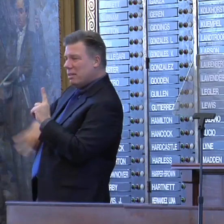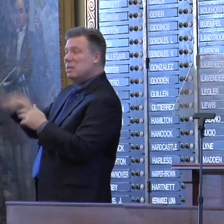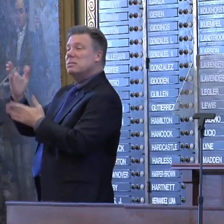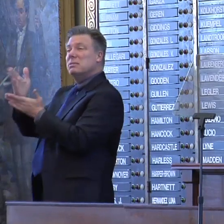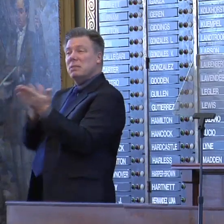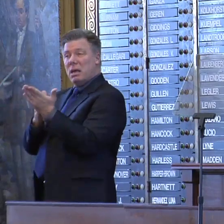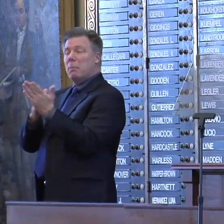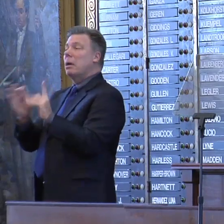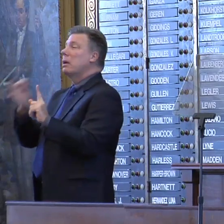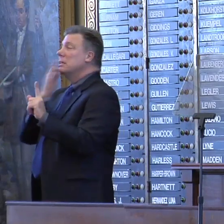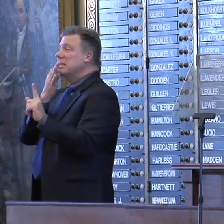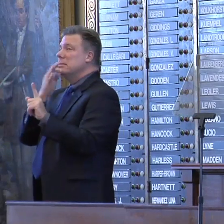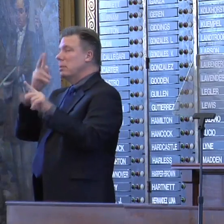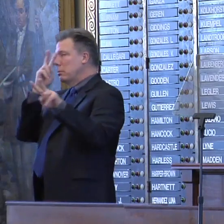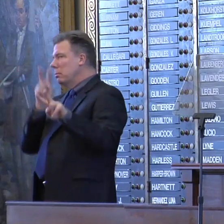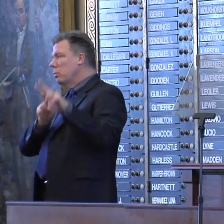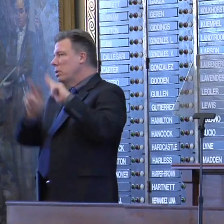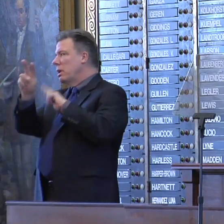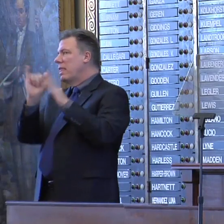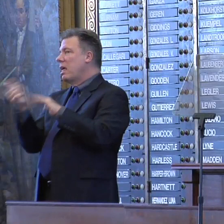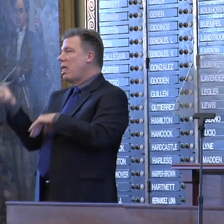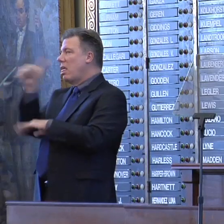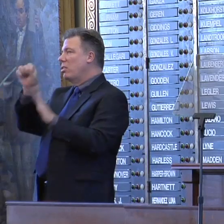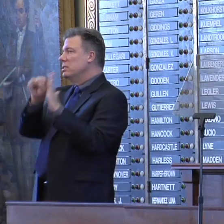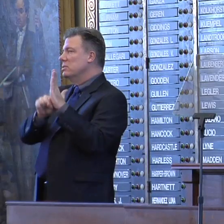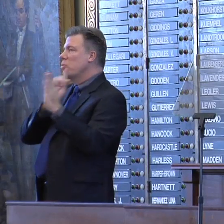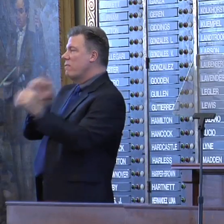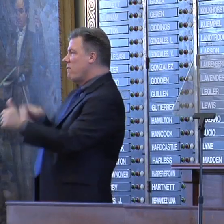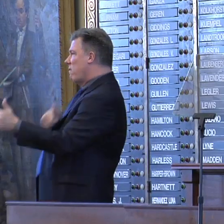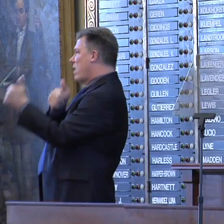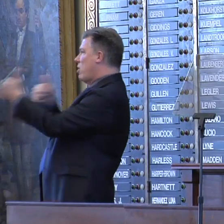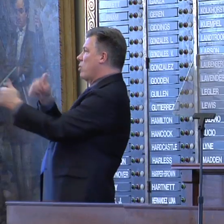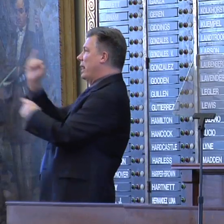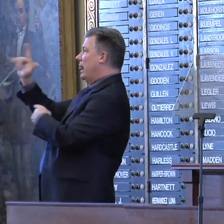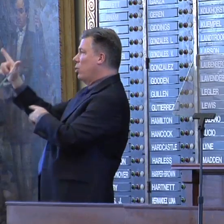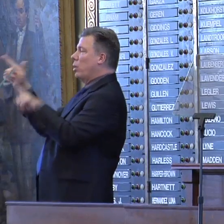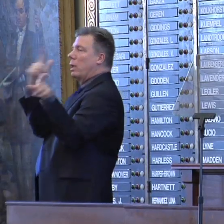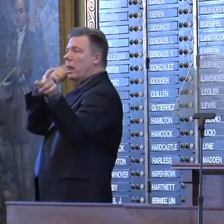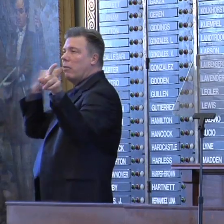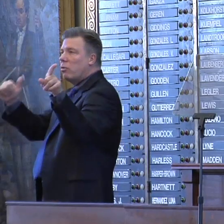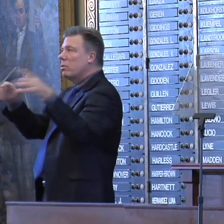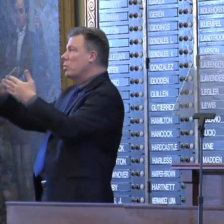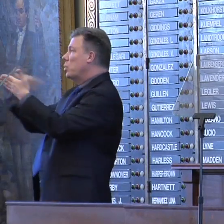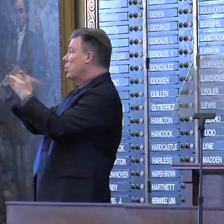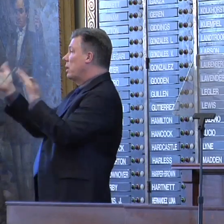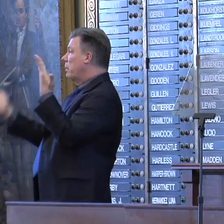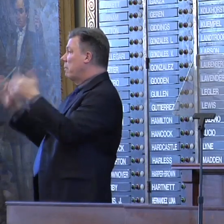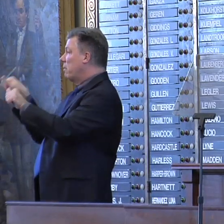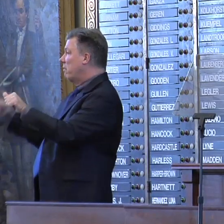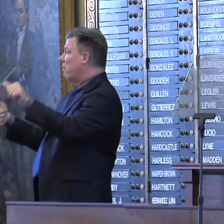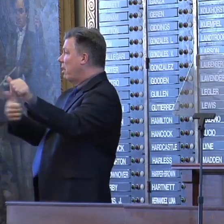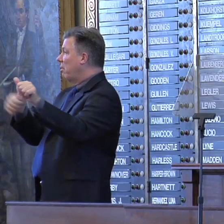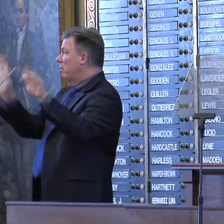other states will follow their lead, including our key competitors, California, New York. When those